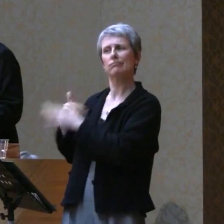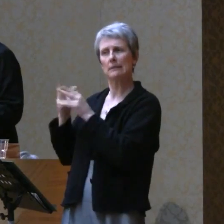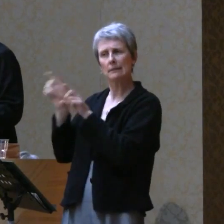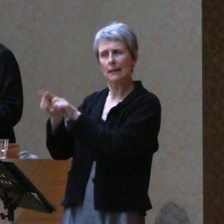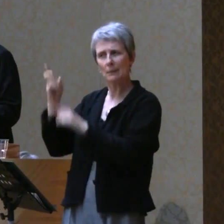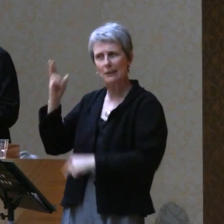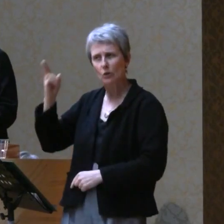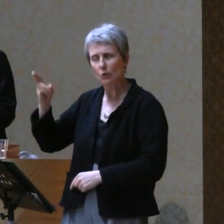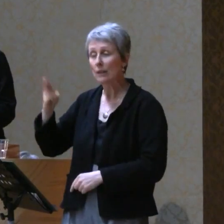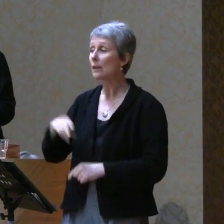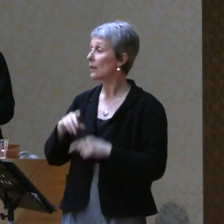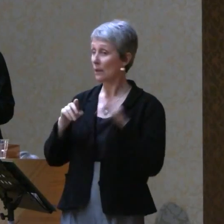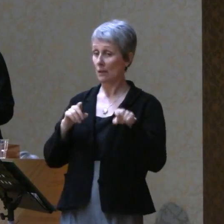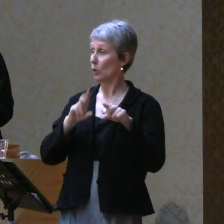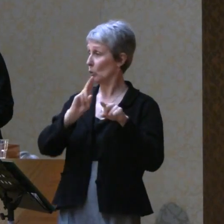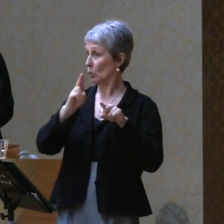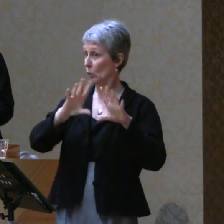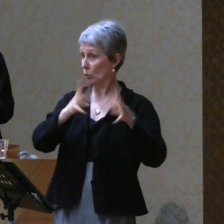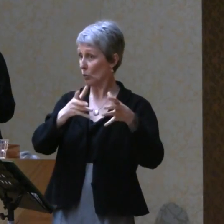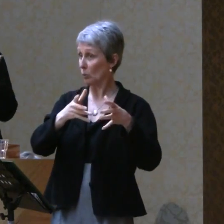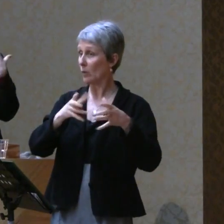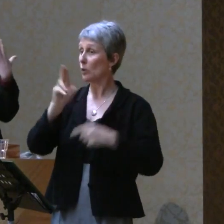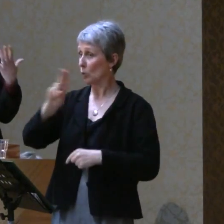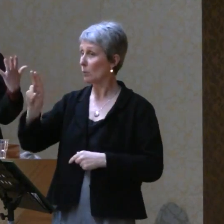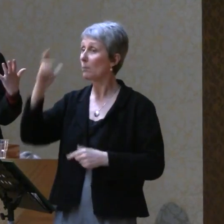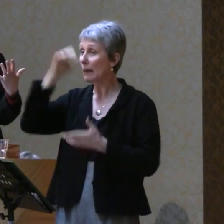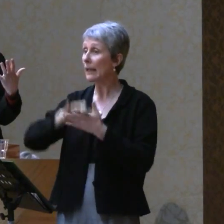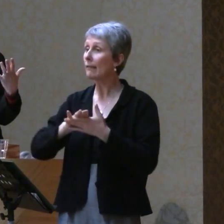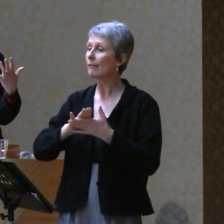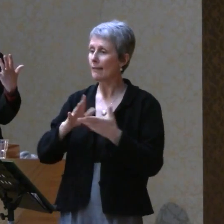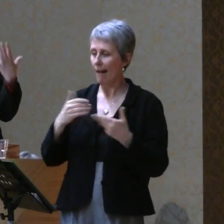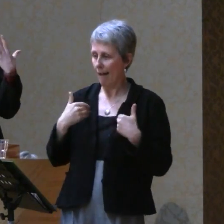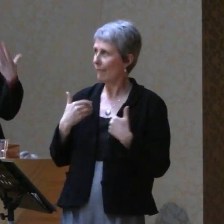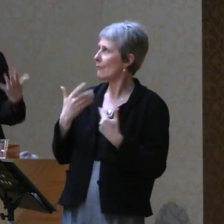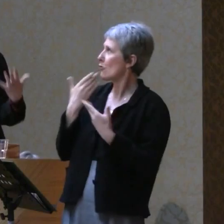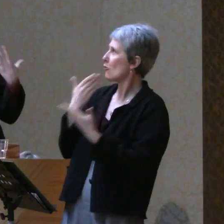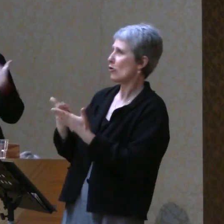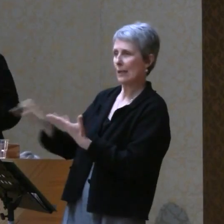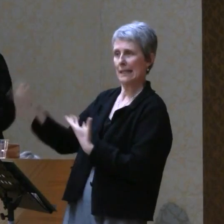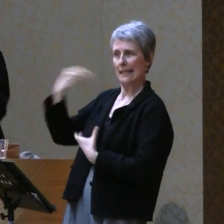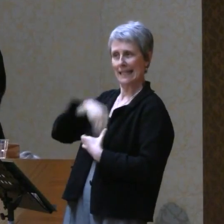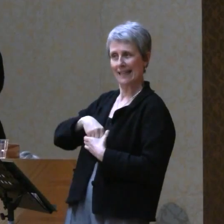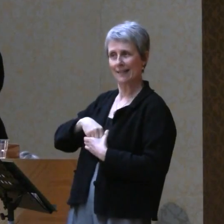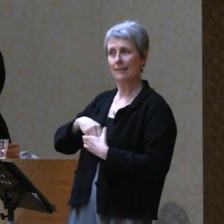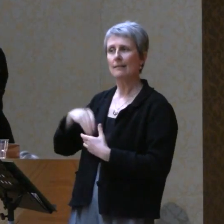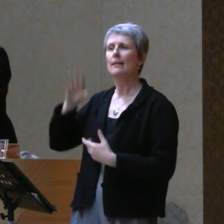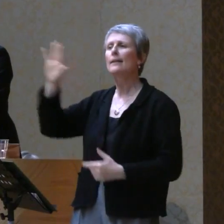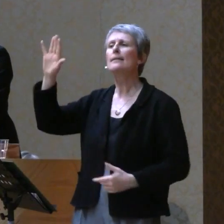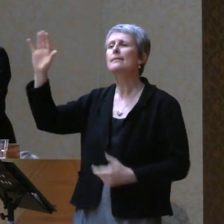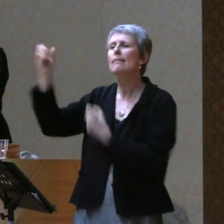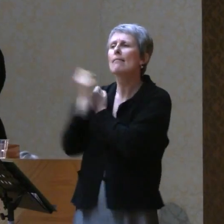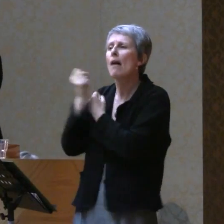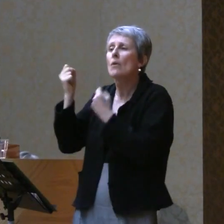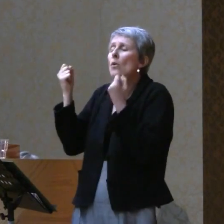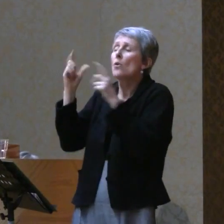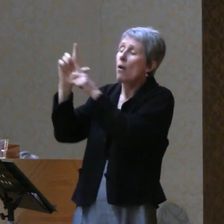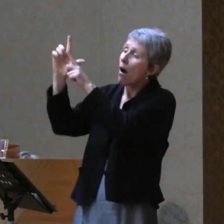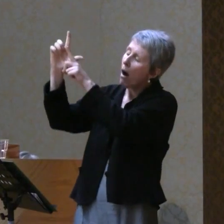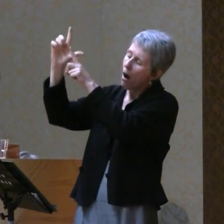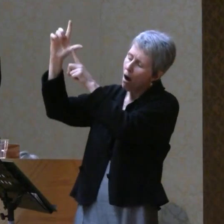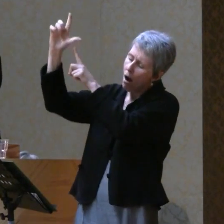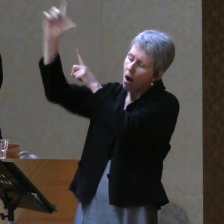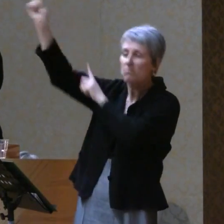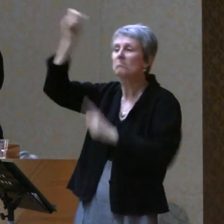Unitarian Universalists believe that we are born from goodness. A fierce love that would blow our minds so